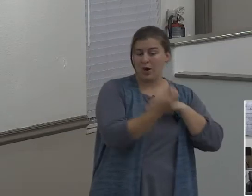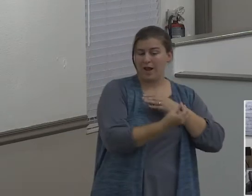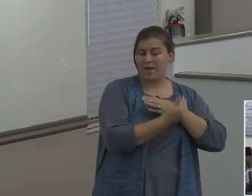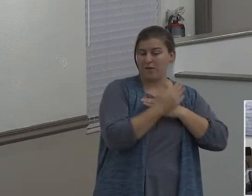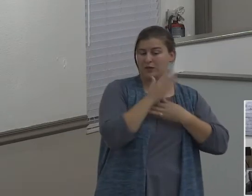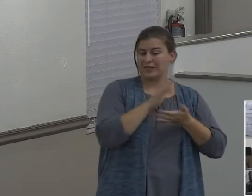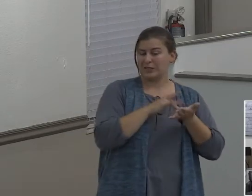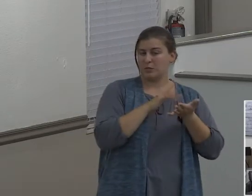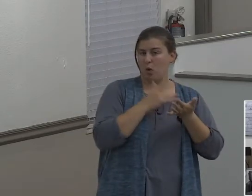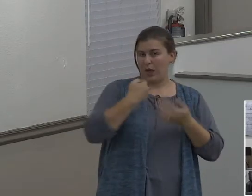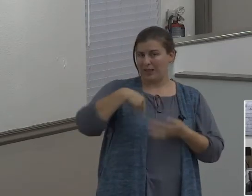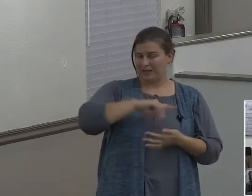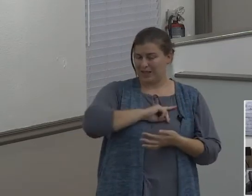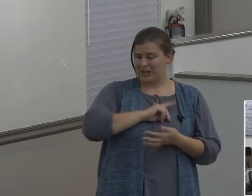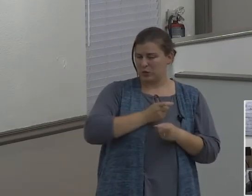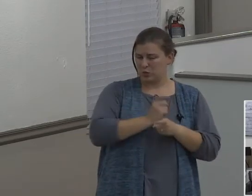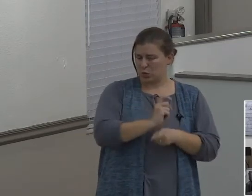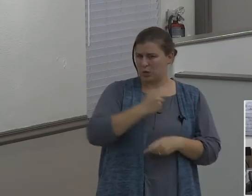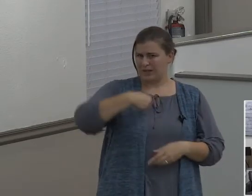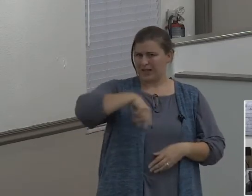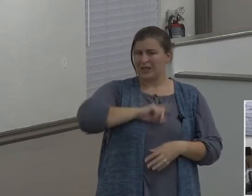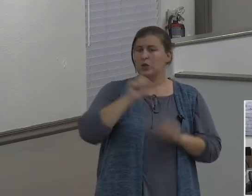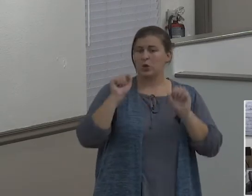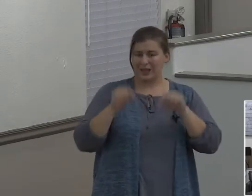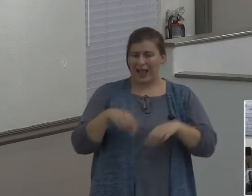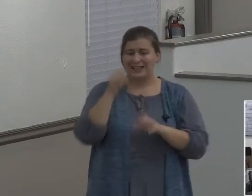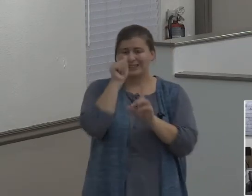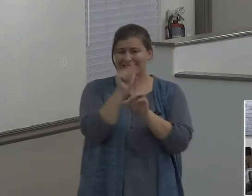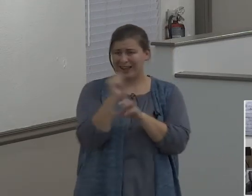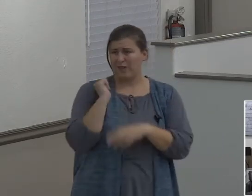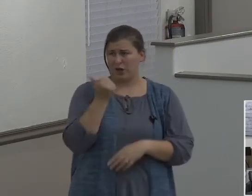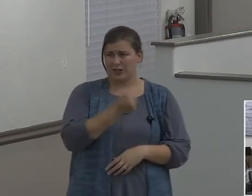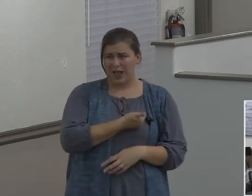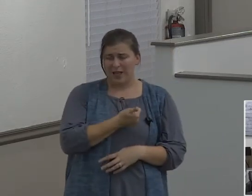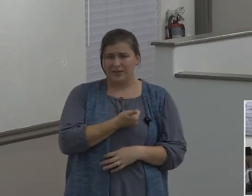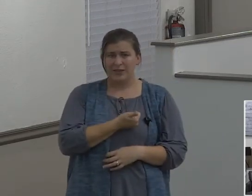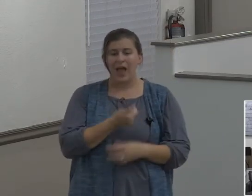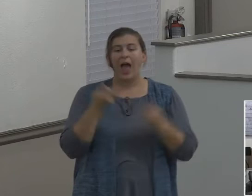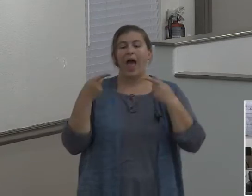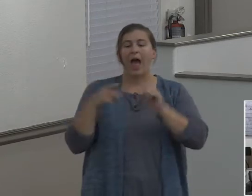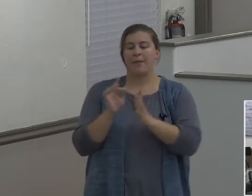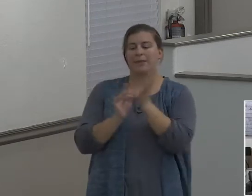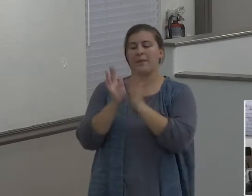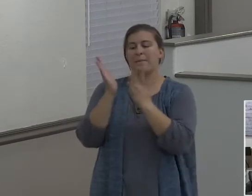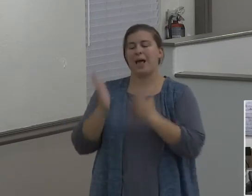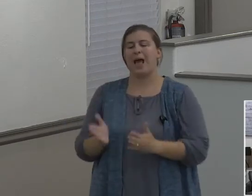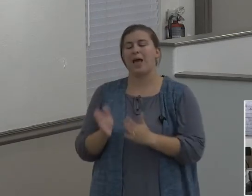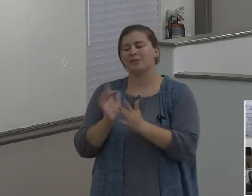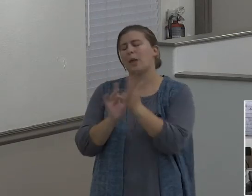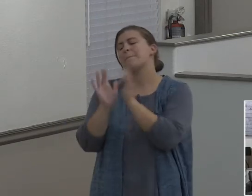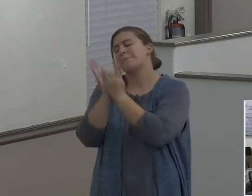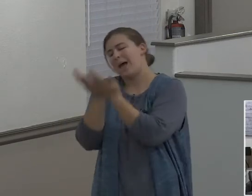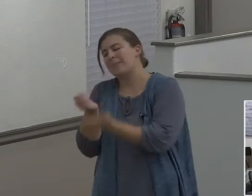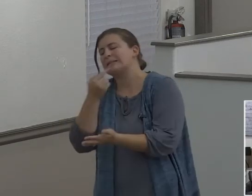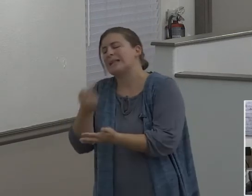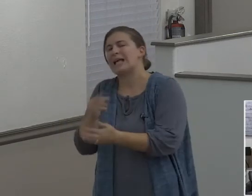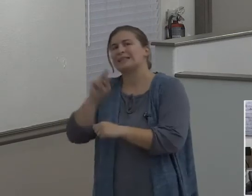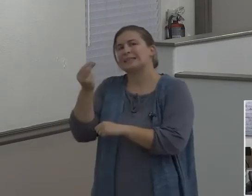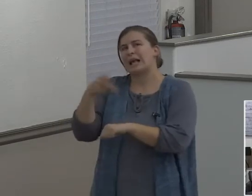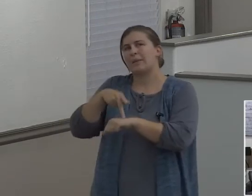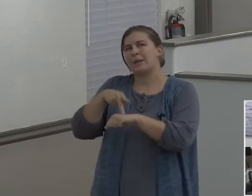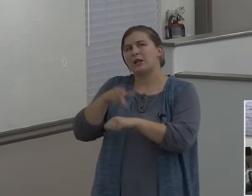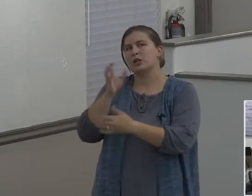can be deceived by that. You know, when the Bible says in 2 Peter 2, 7 and 8 that he was vexed,